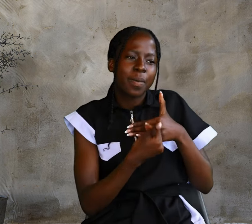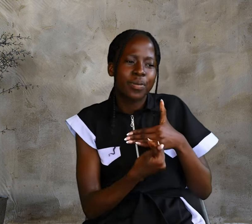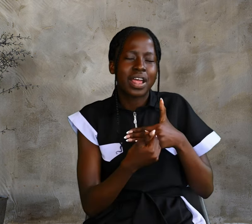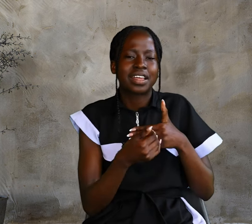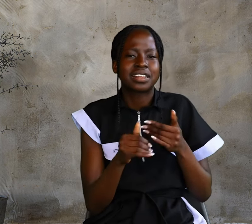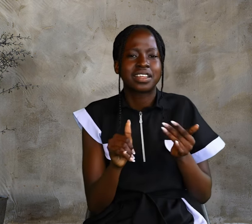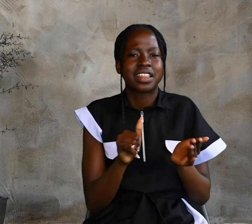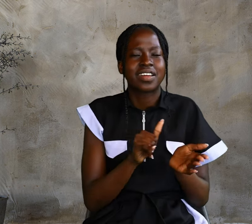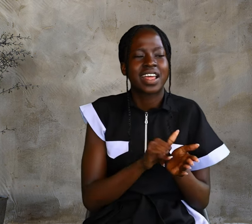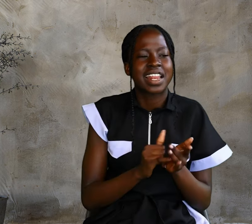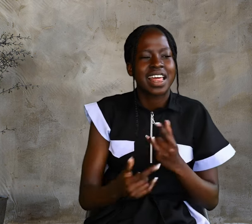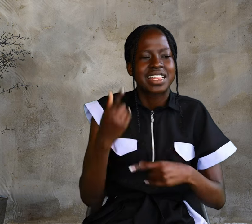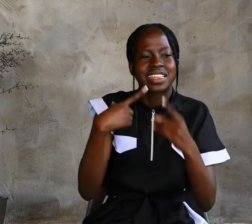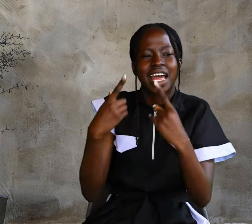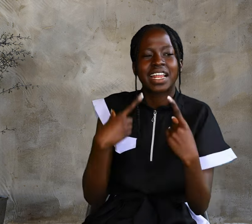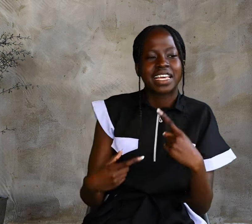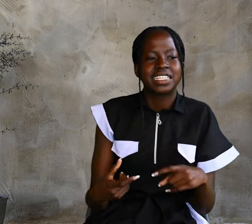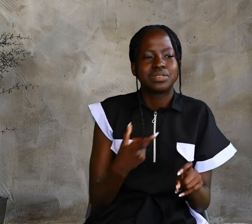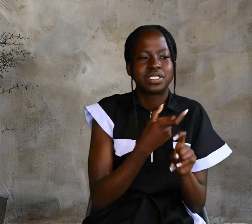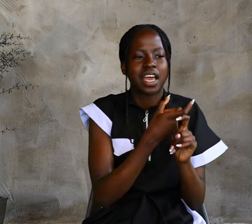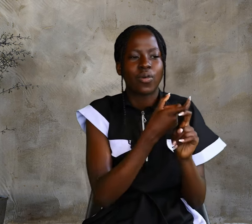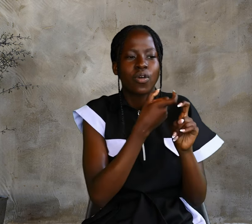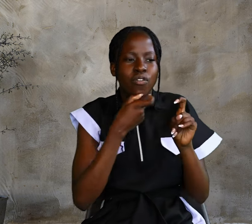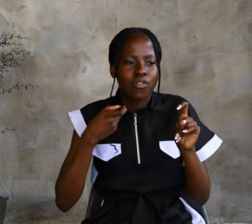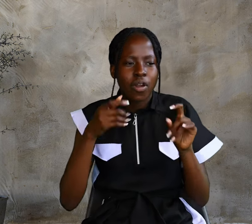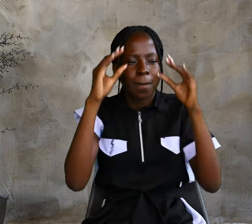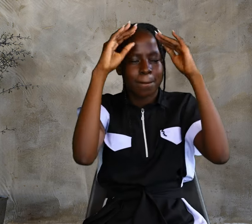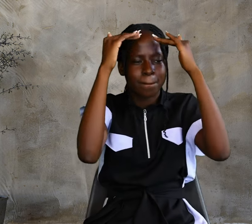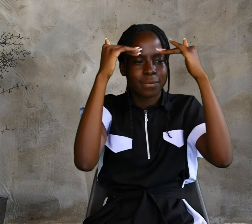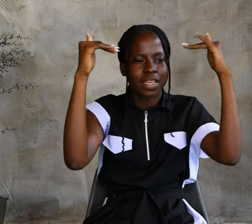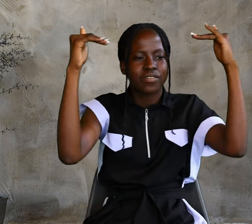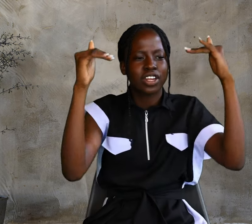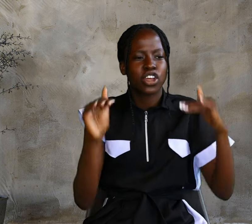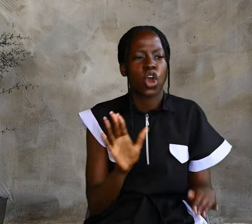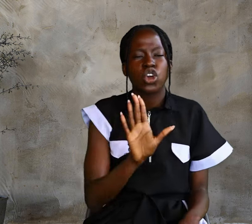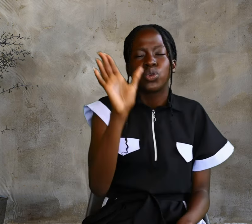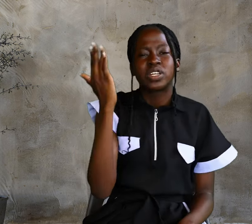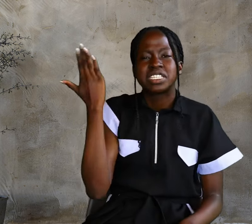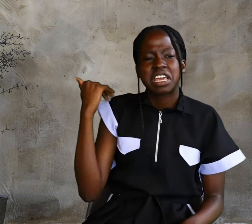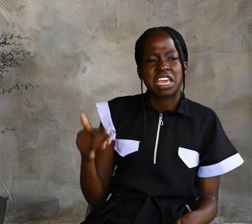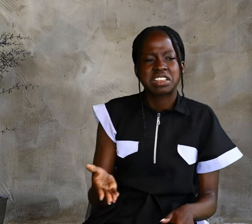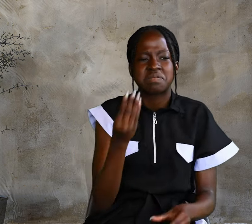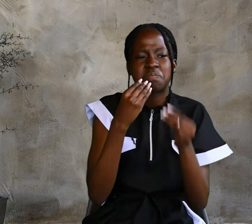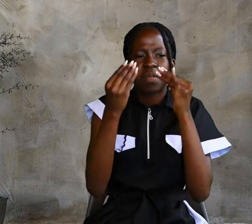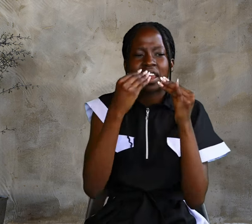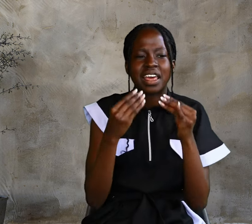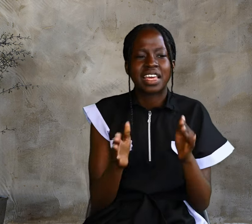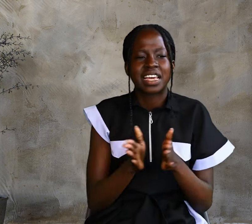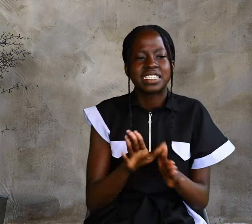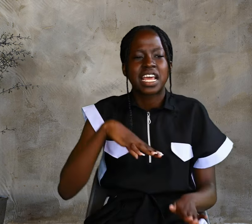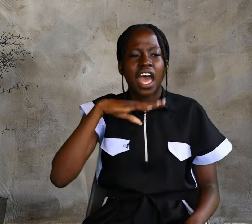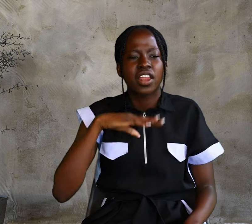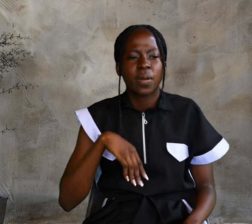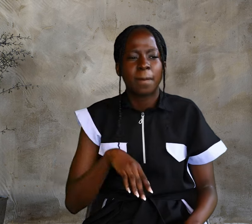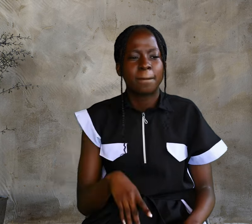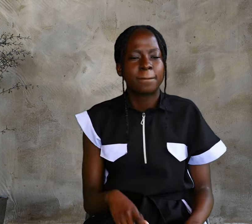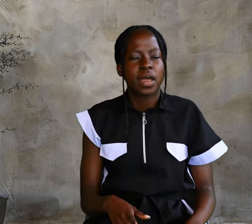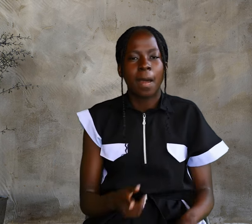This is the bread that came down from heaven. Your ancestors ate manna and died but